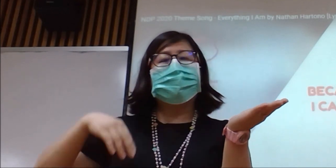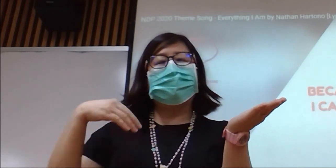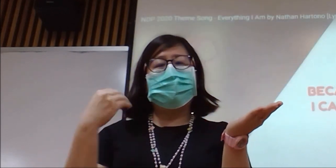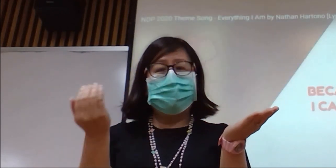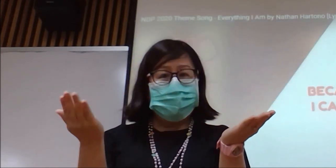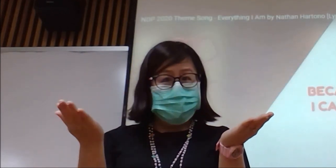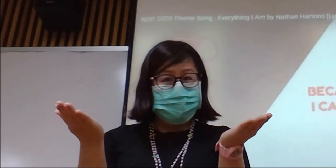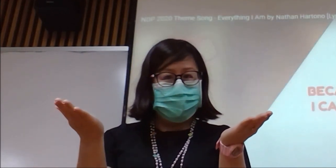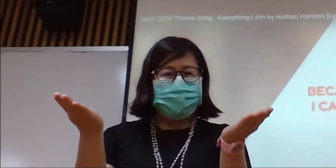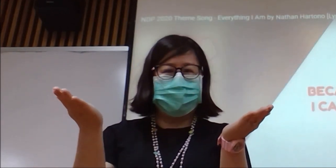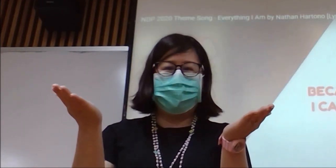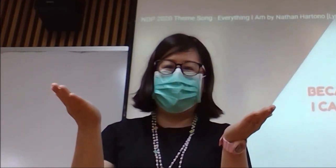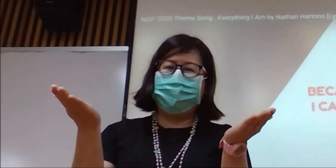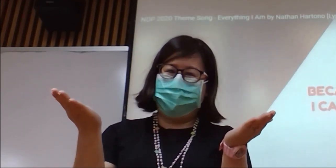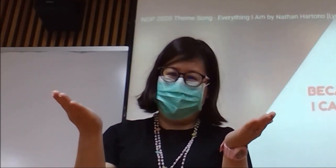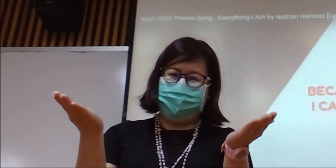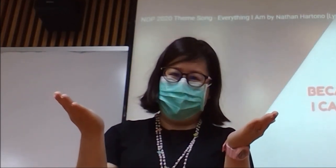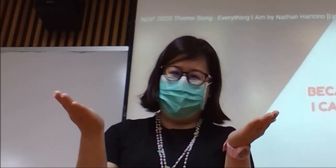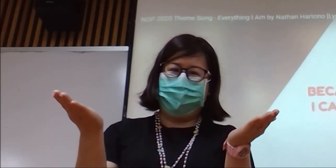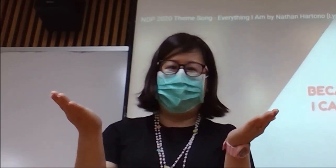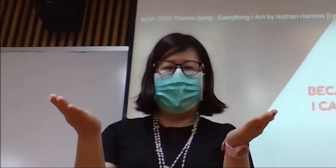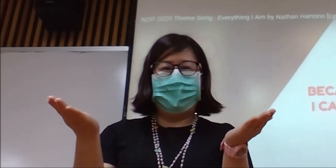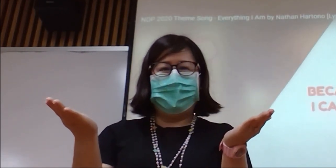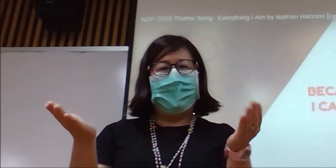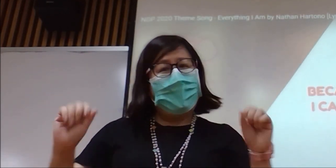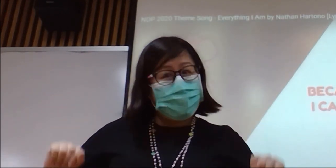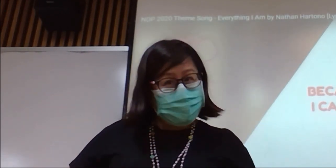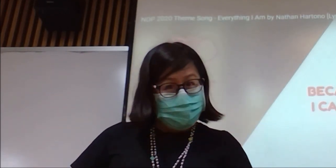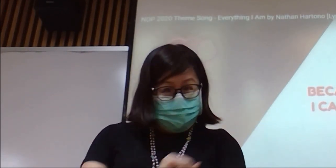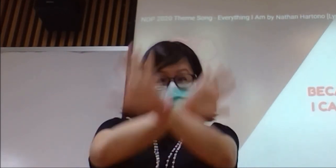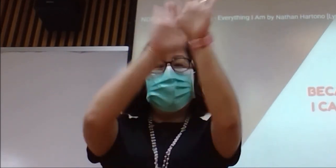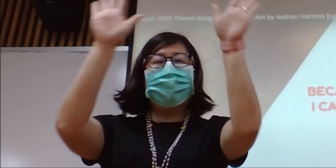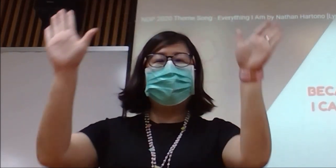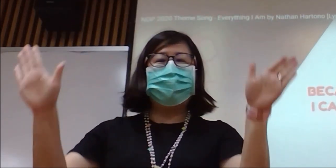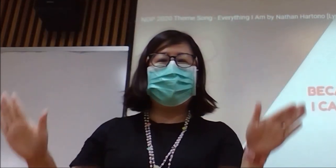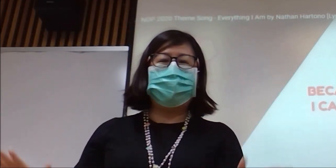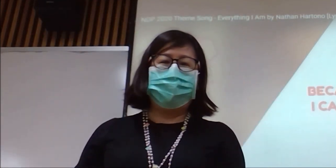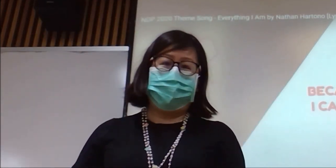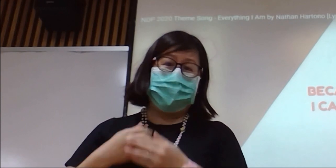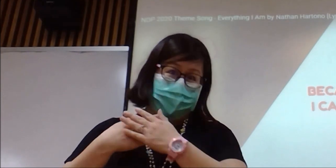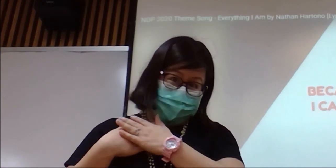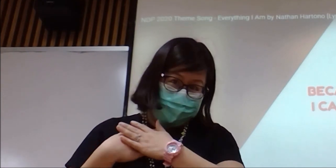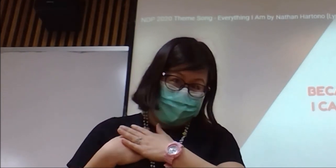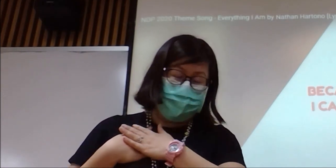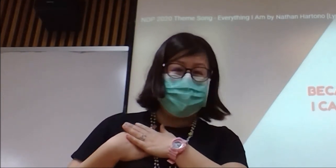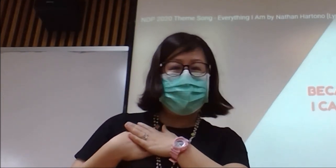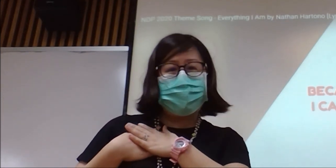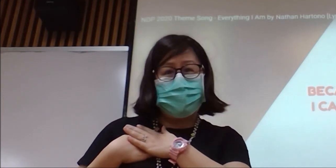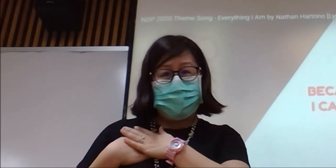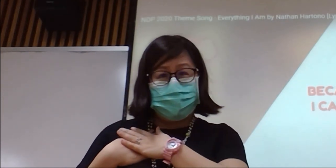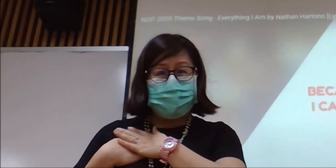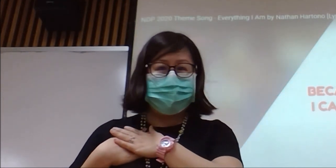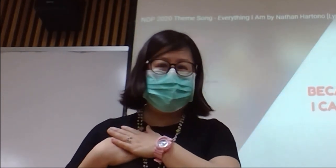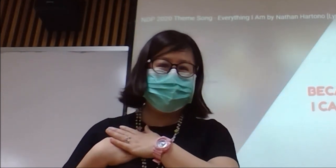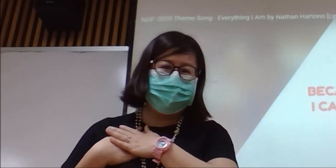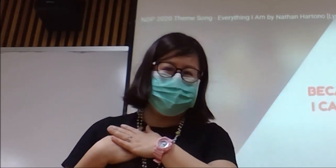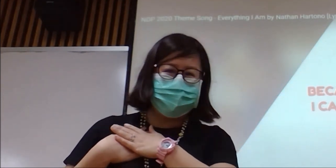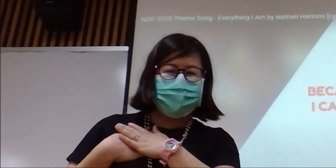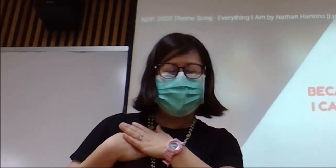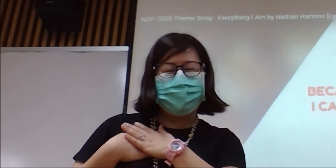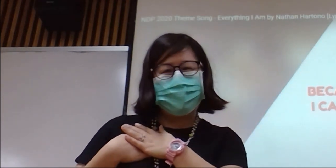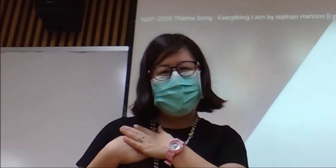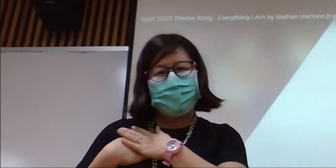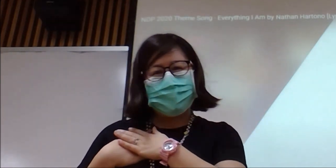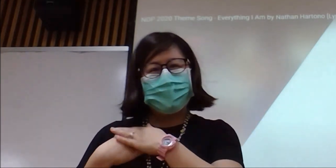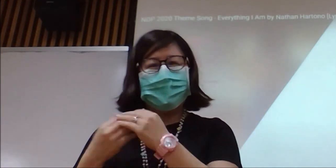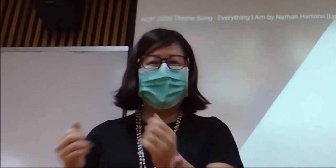Because of who you are I can be everything I am